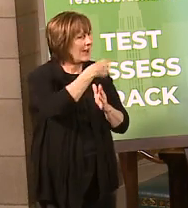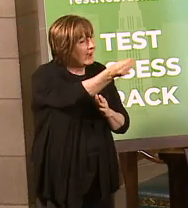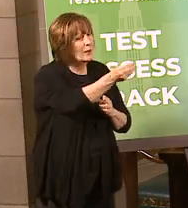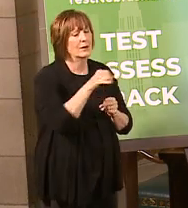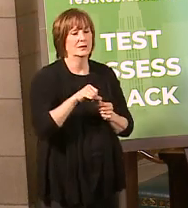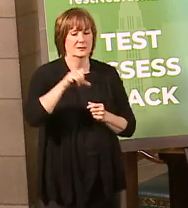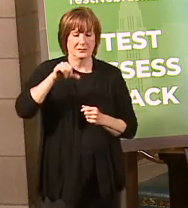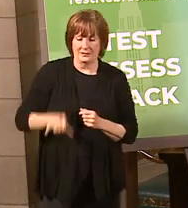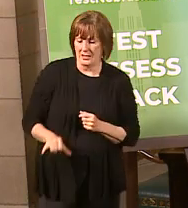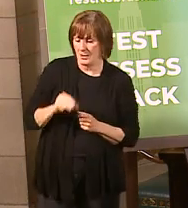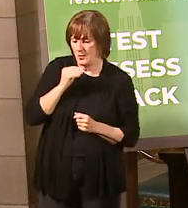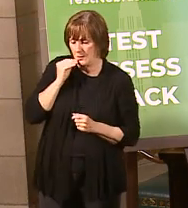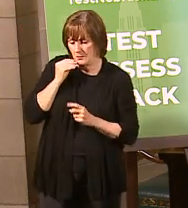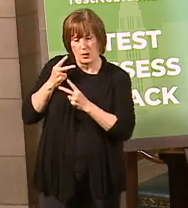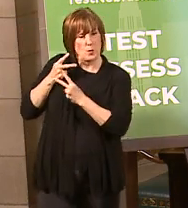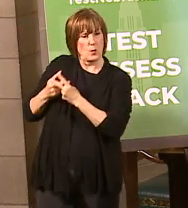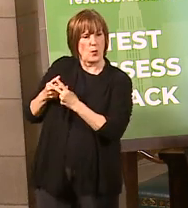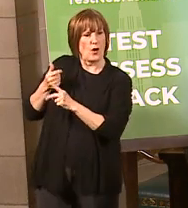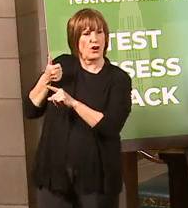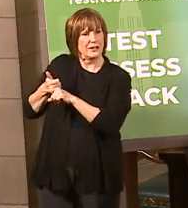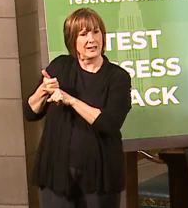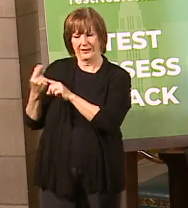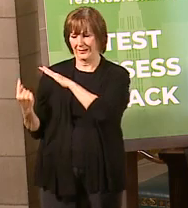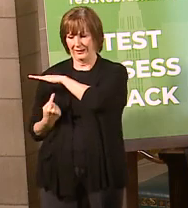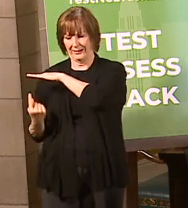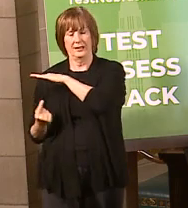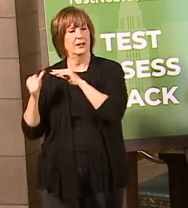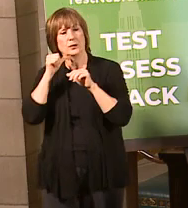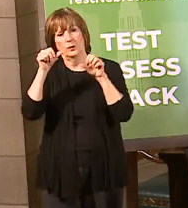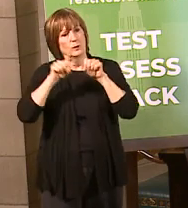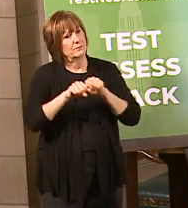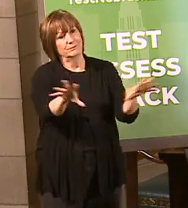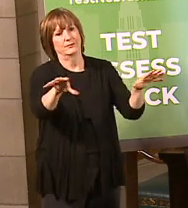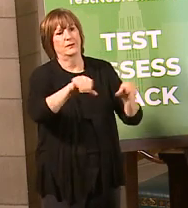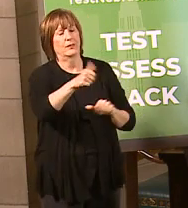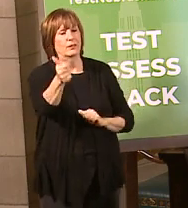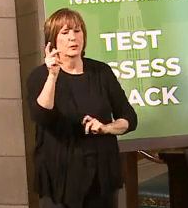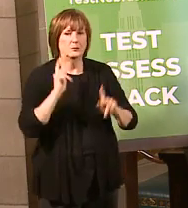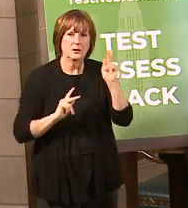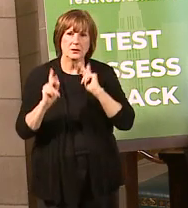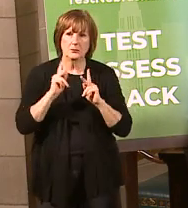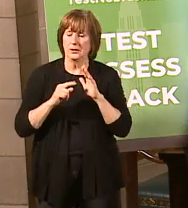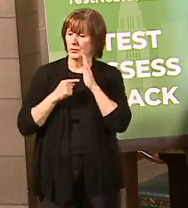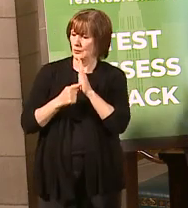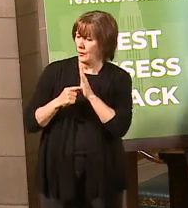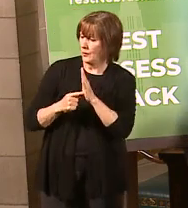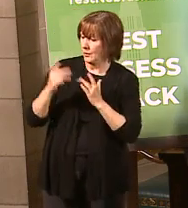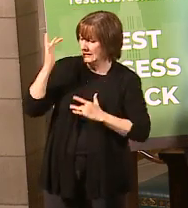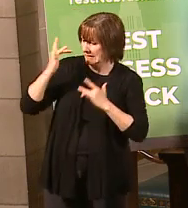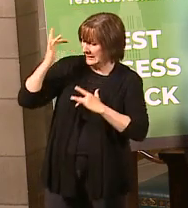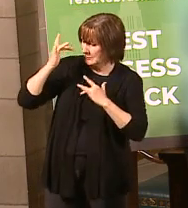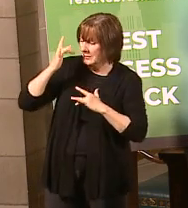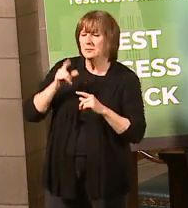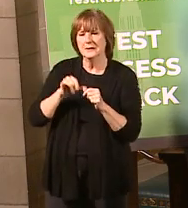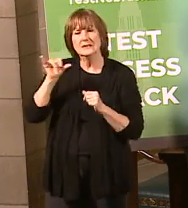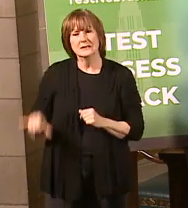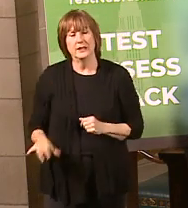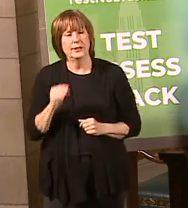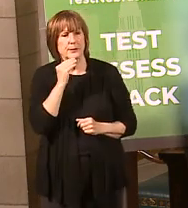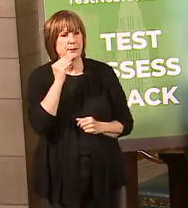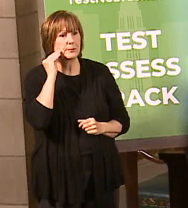home and quarantine yourself so that you do not infect other people. That is so important that when you start showing those symptoms, you absolutely stay home.